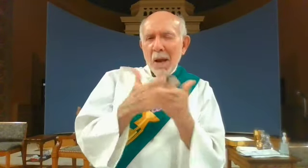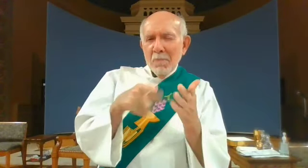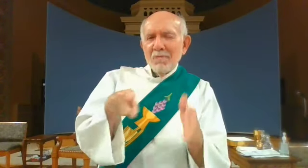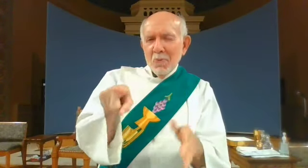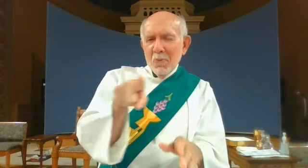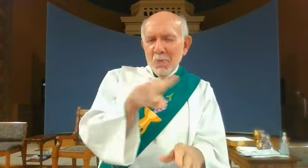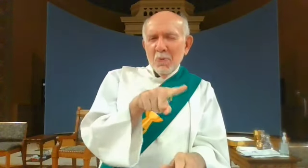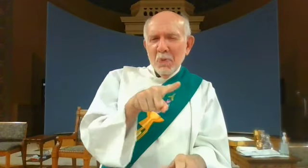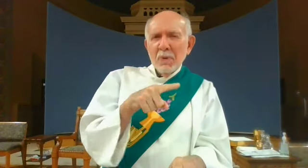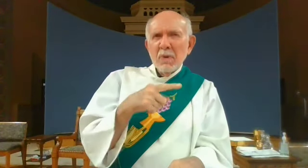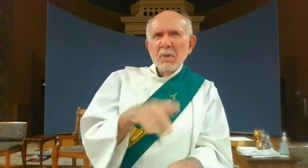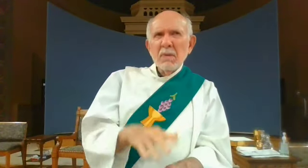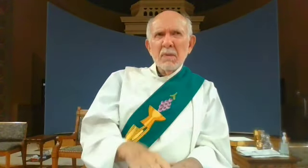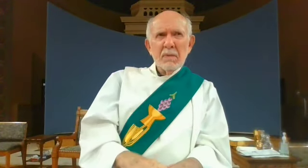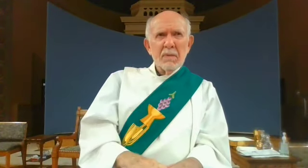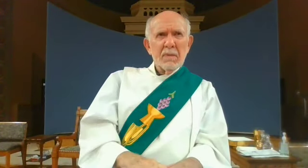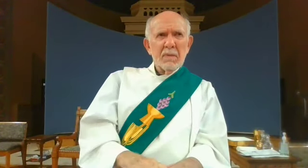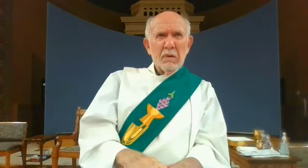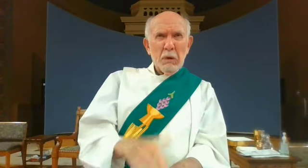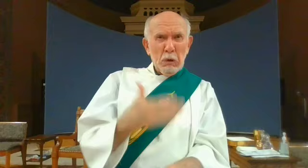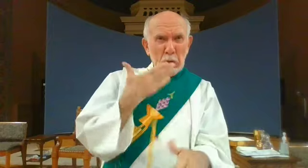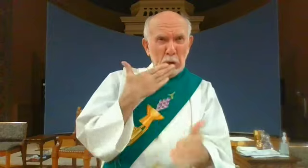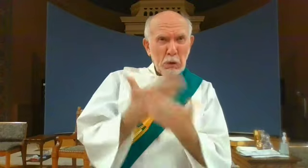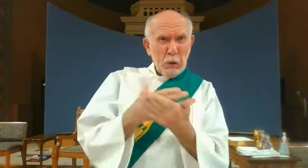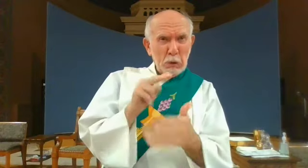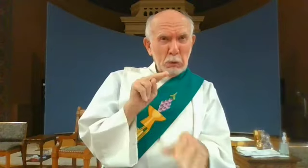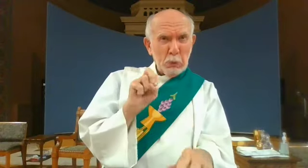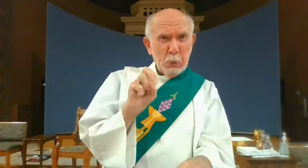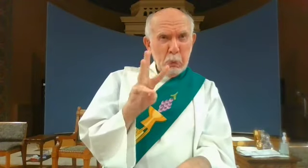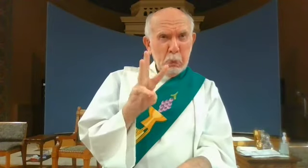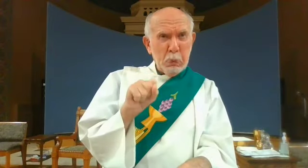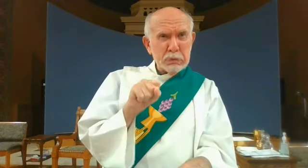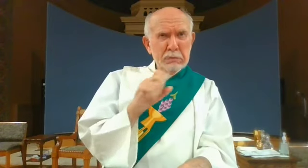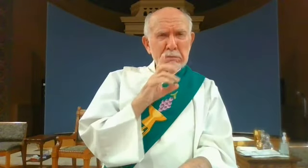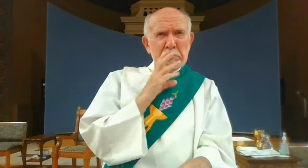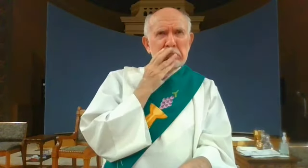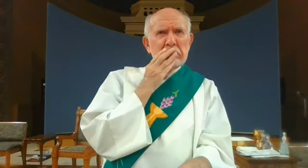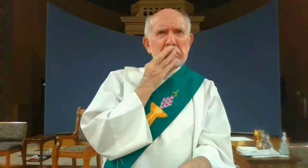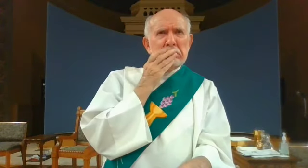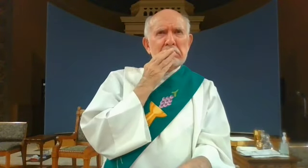I know that maybe some of you are thinking that's good news